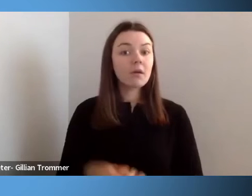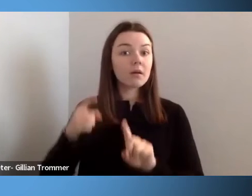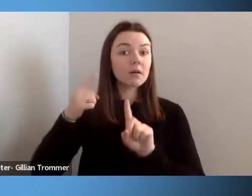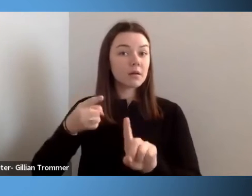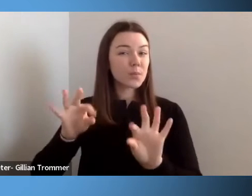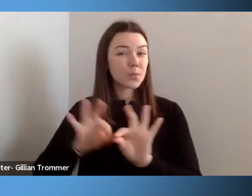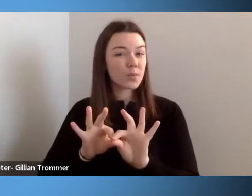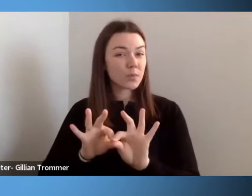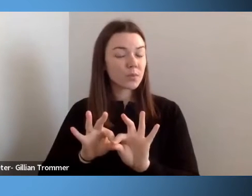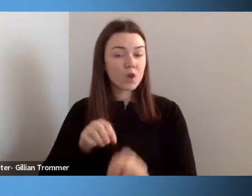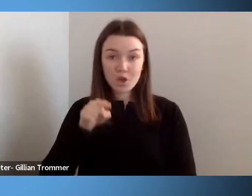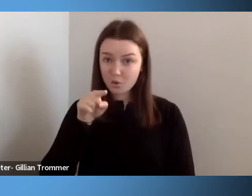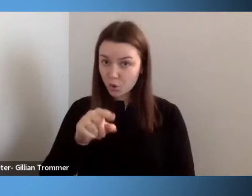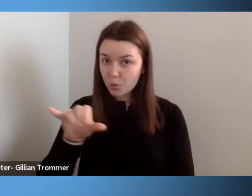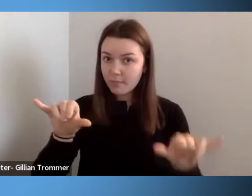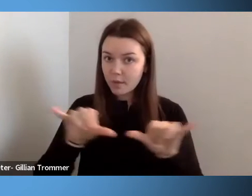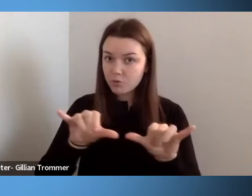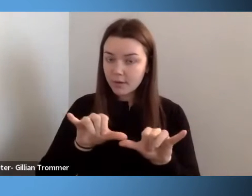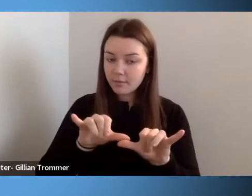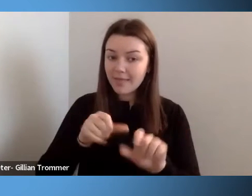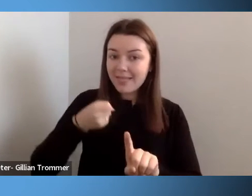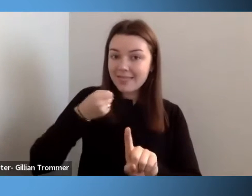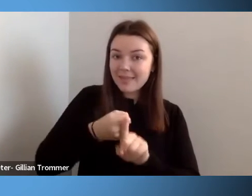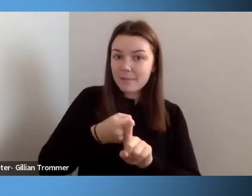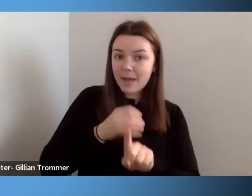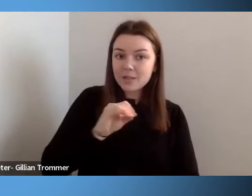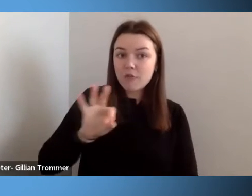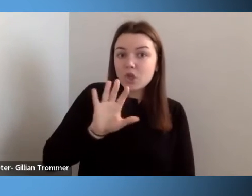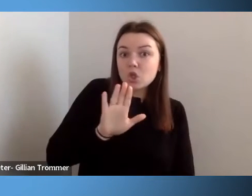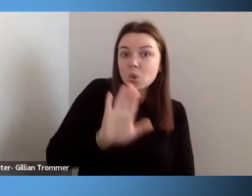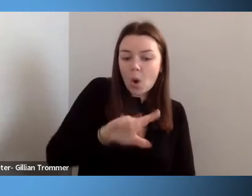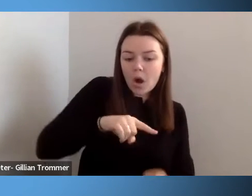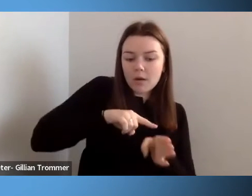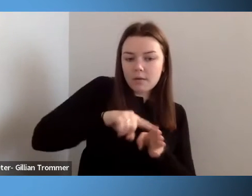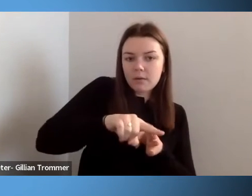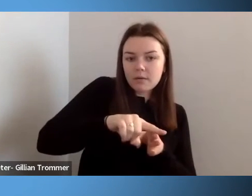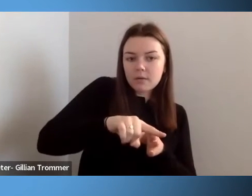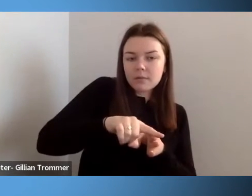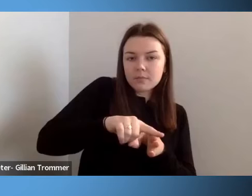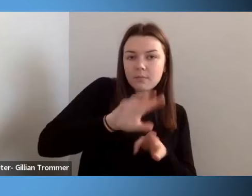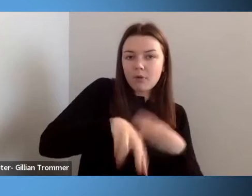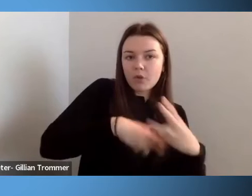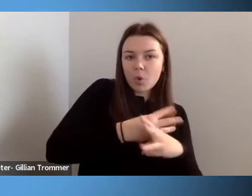impacts of your part of the world into the greater system?